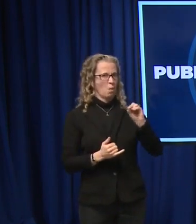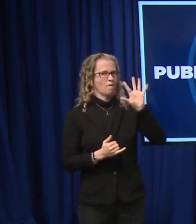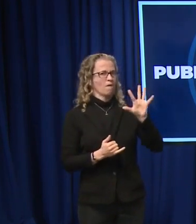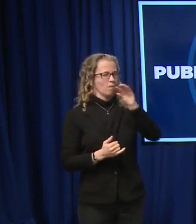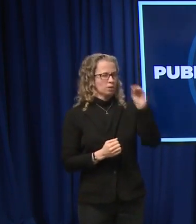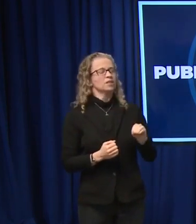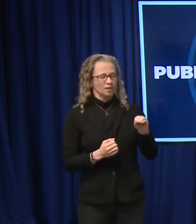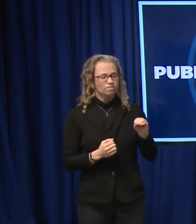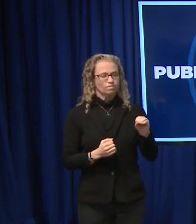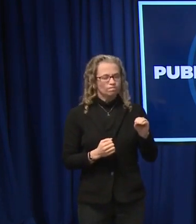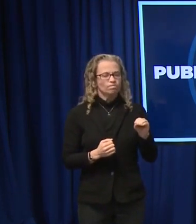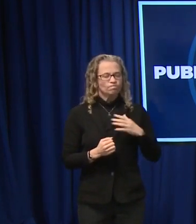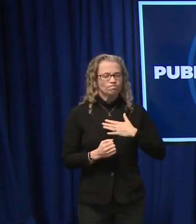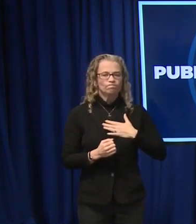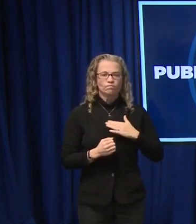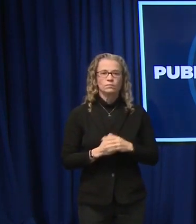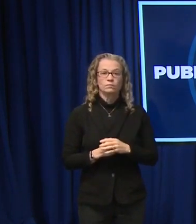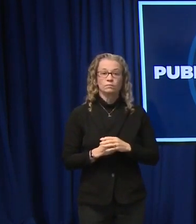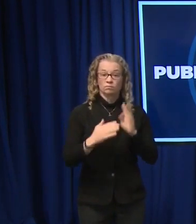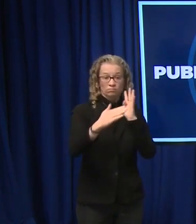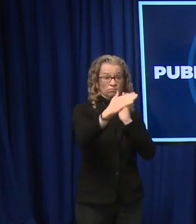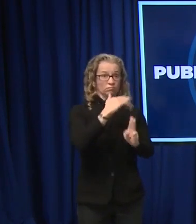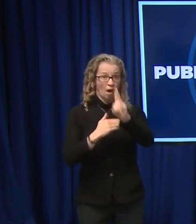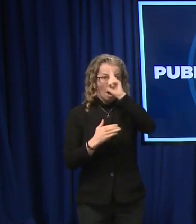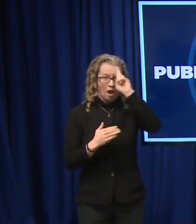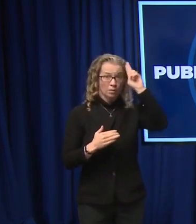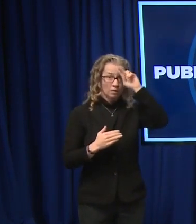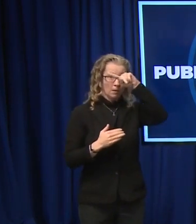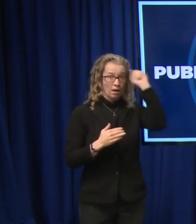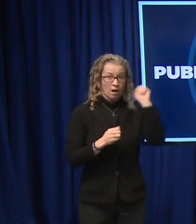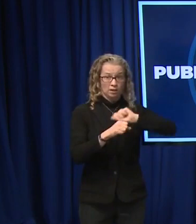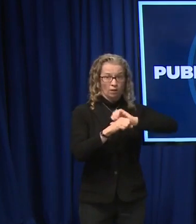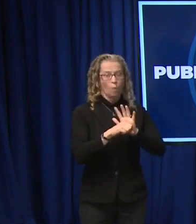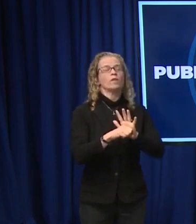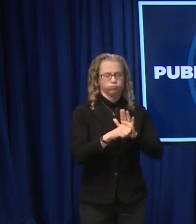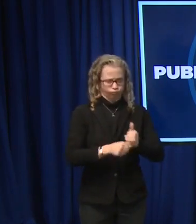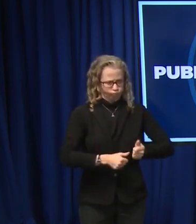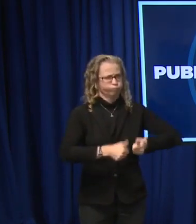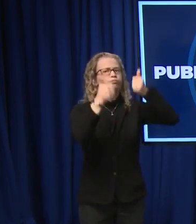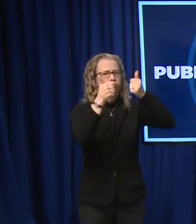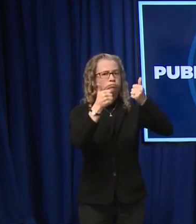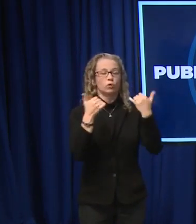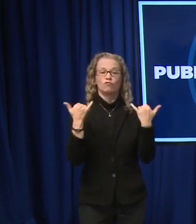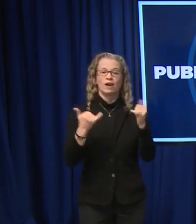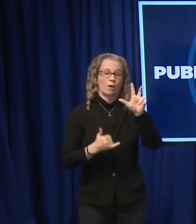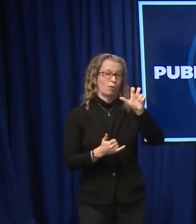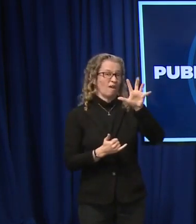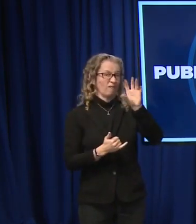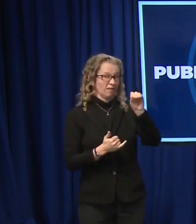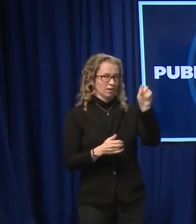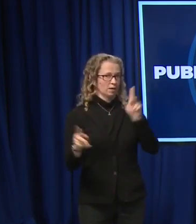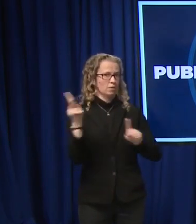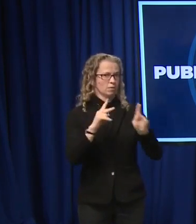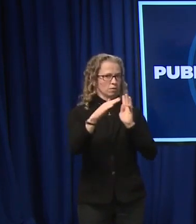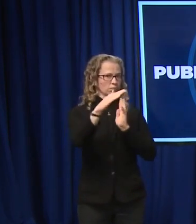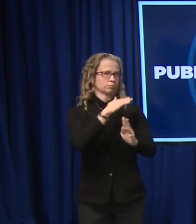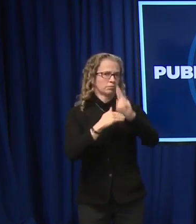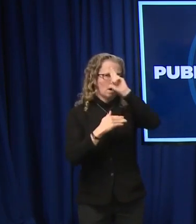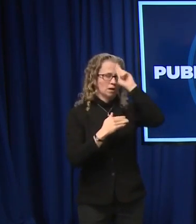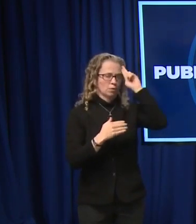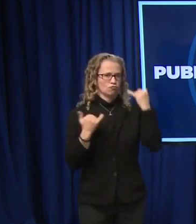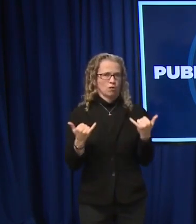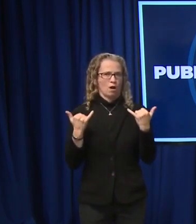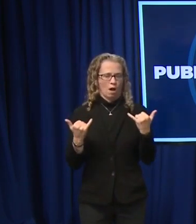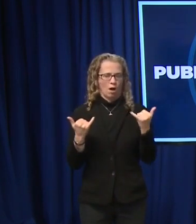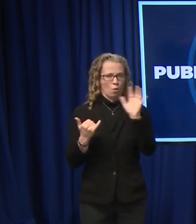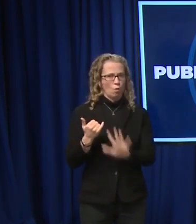percent hospitalizations due to COVID-19 have also increased. There are currently 350 people currently hospitalized with COVID